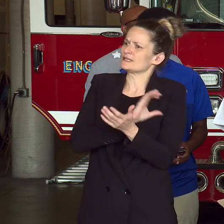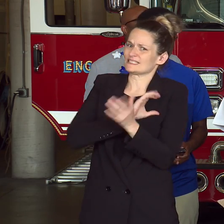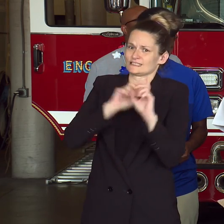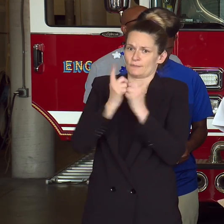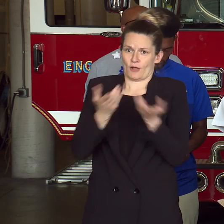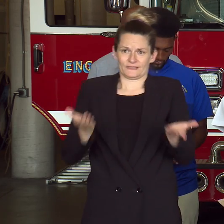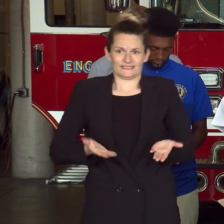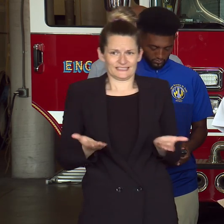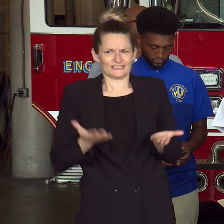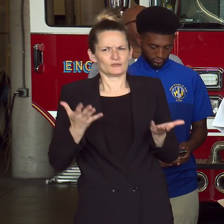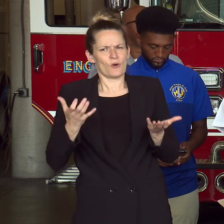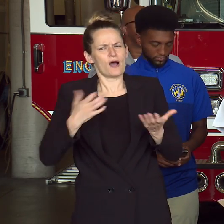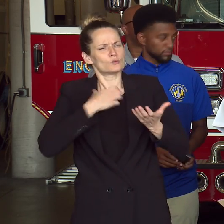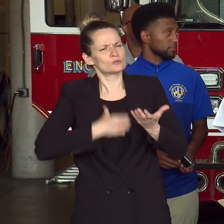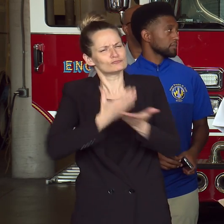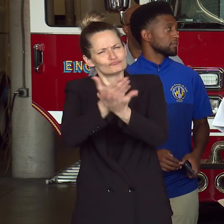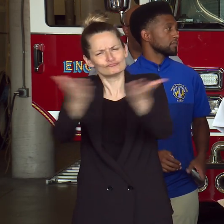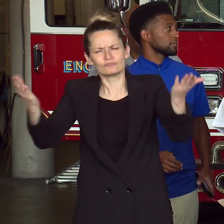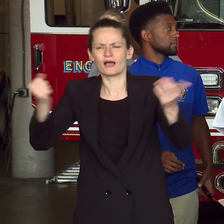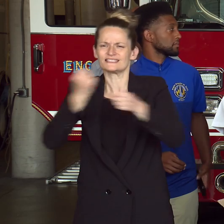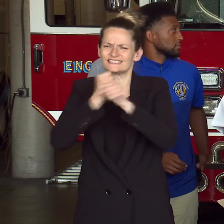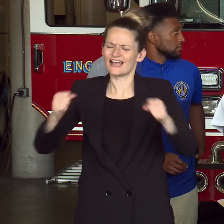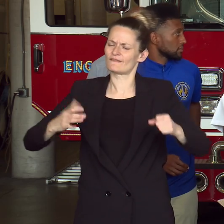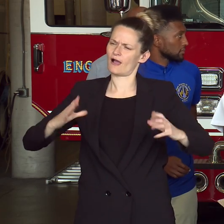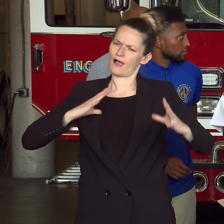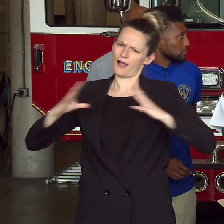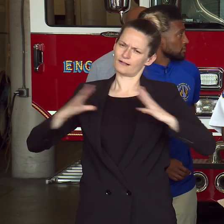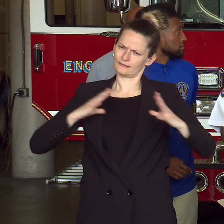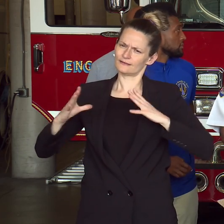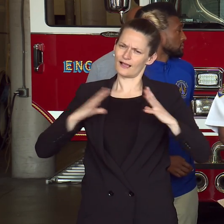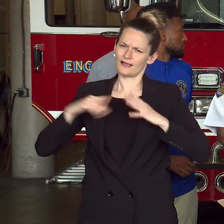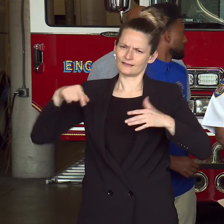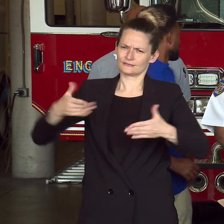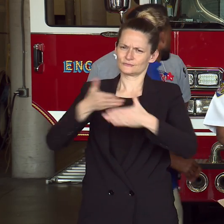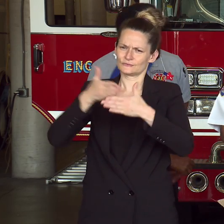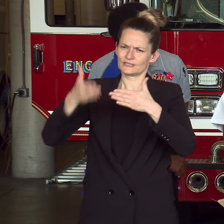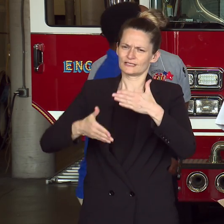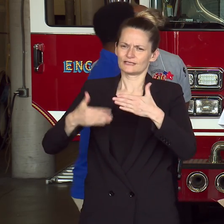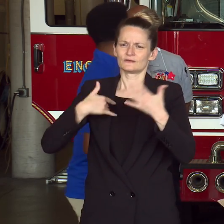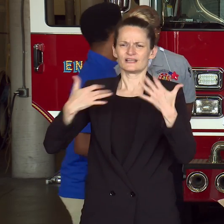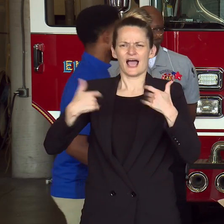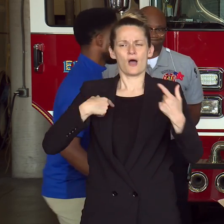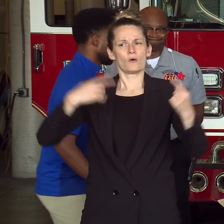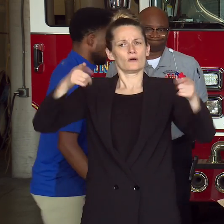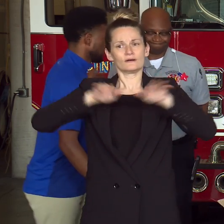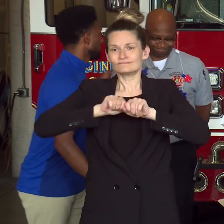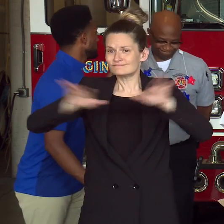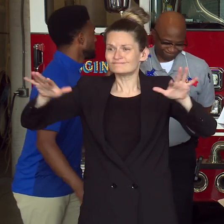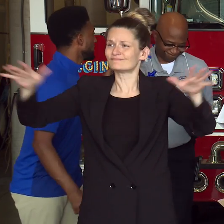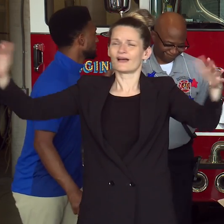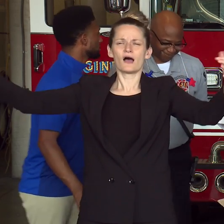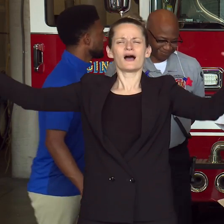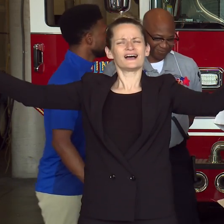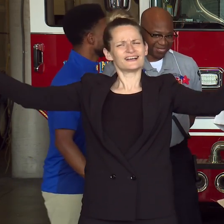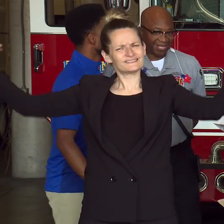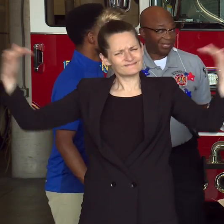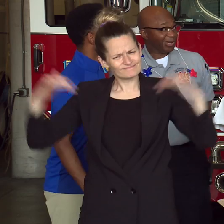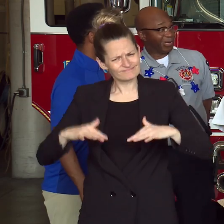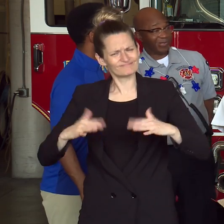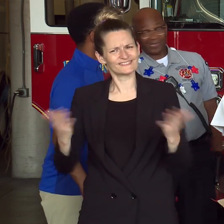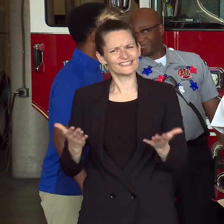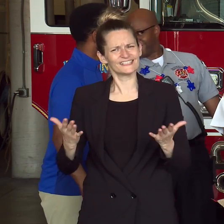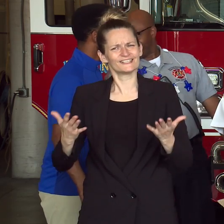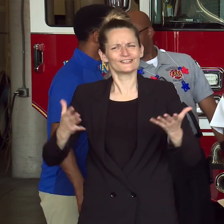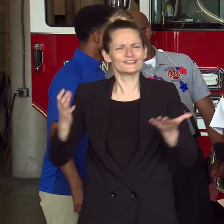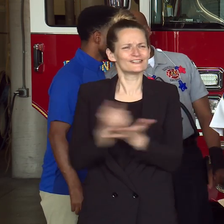have a safe and enjoyable holiday weekend. And as we return to large gatherings and citywide celebrations, please remember that fireworks